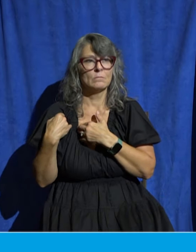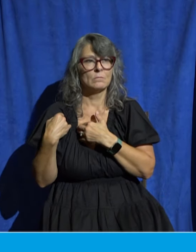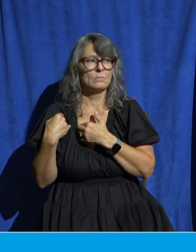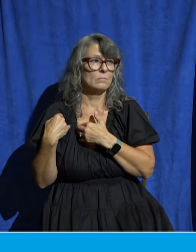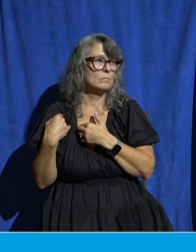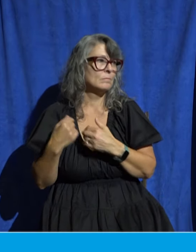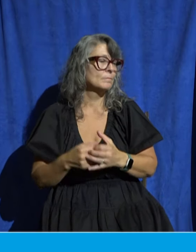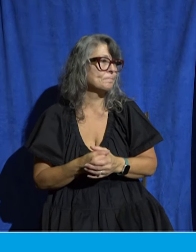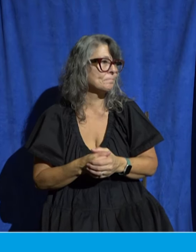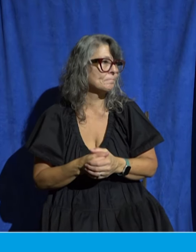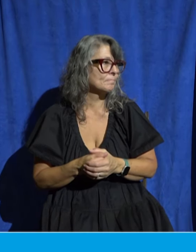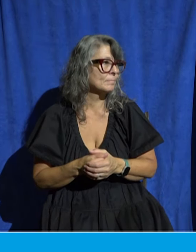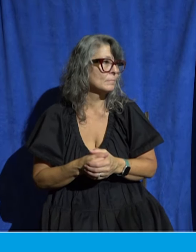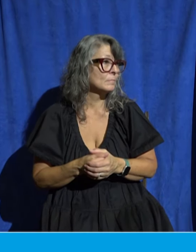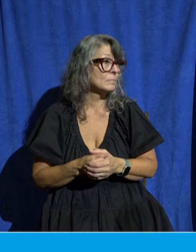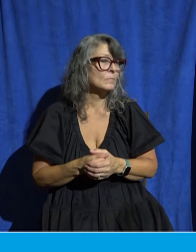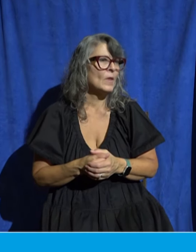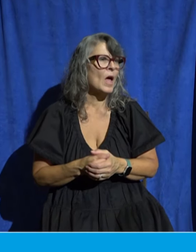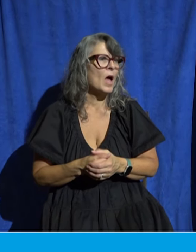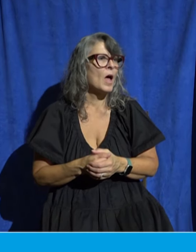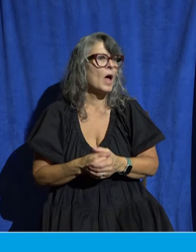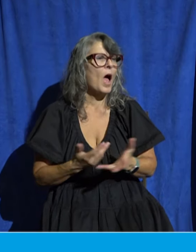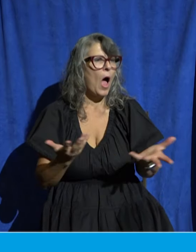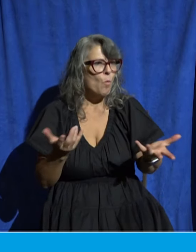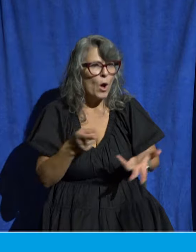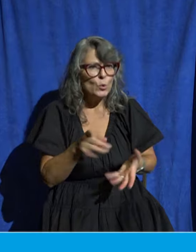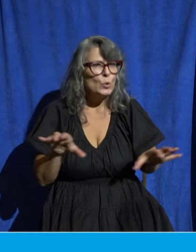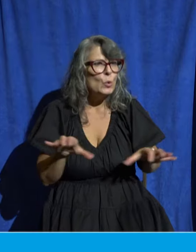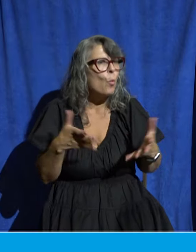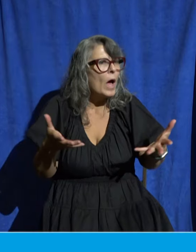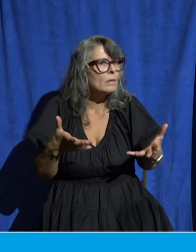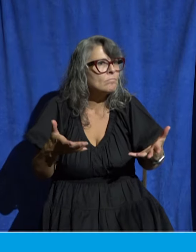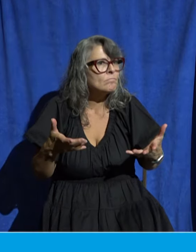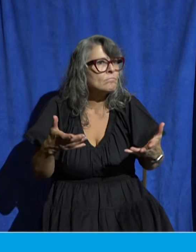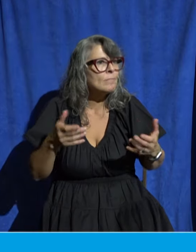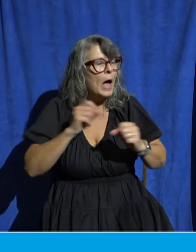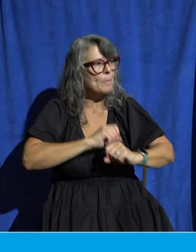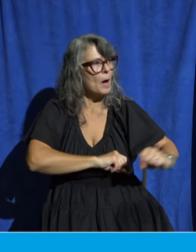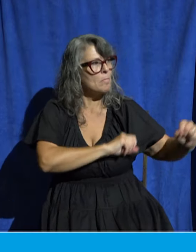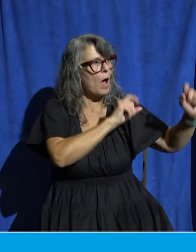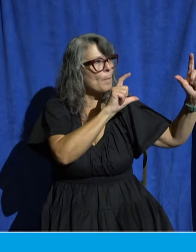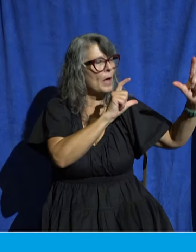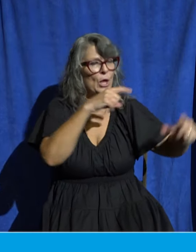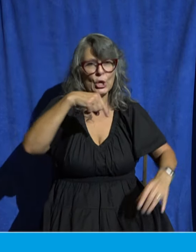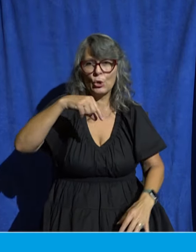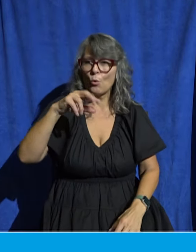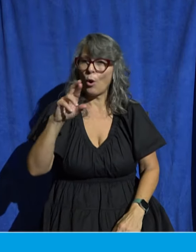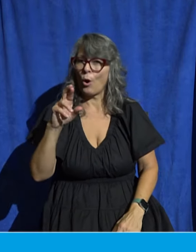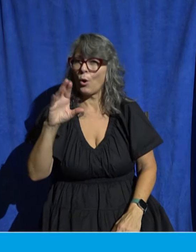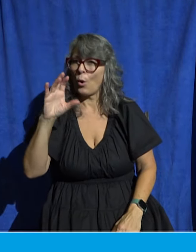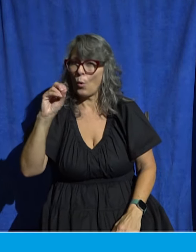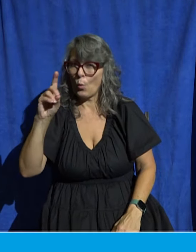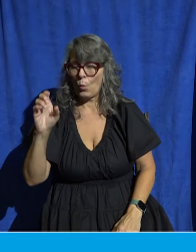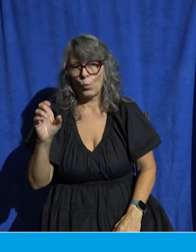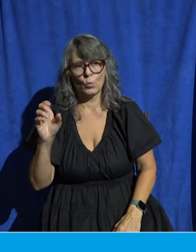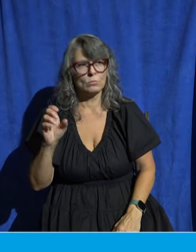here's what I want you to do we're going to put a QR code up on the screen I want to invite every single one of you to pull out your phone